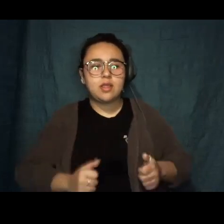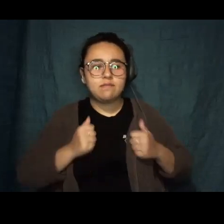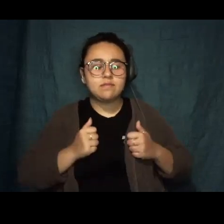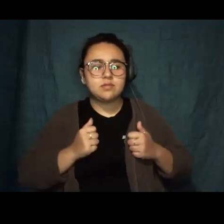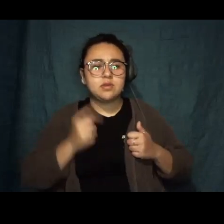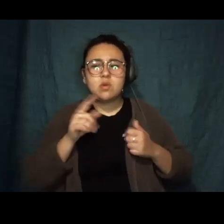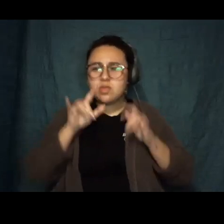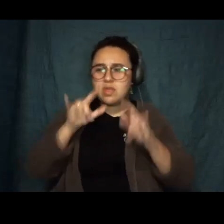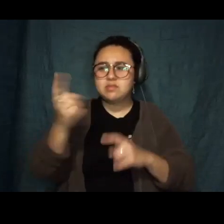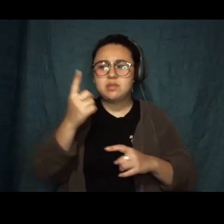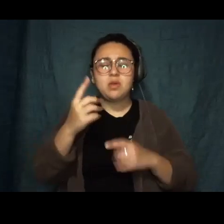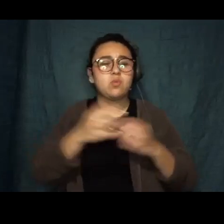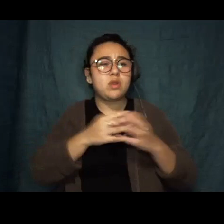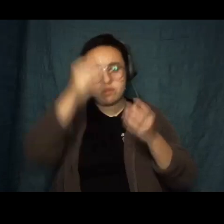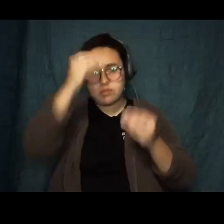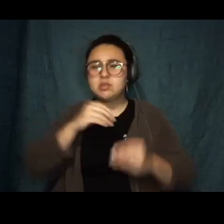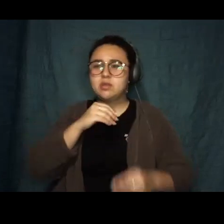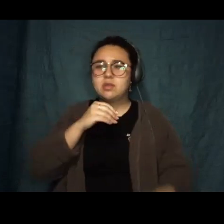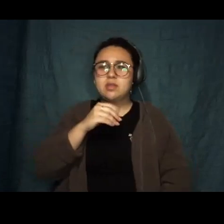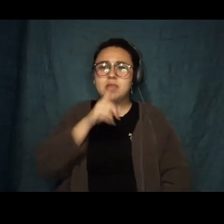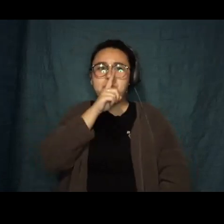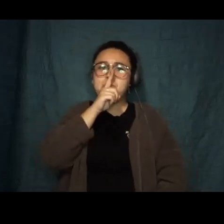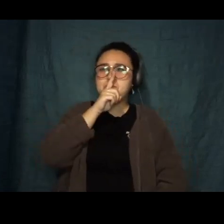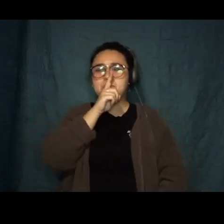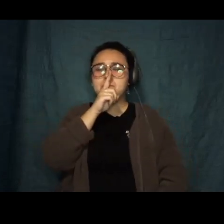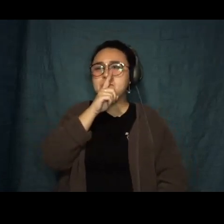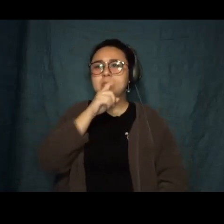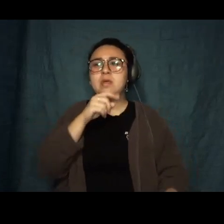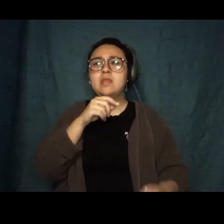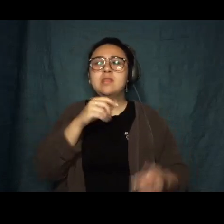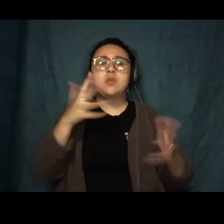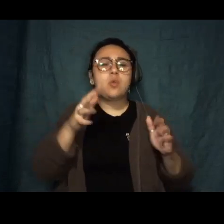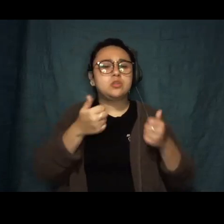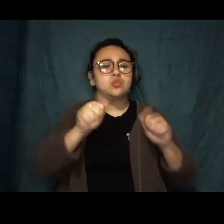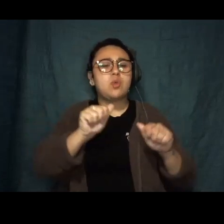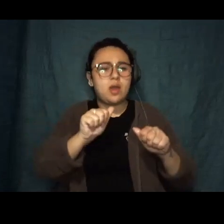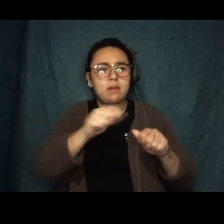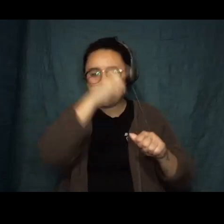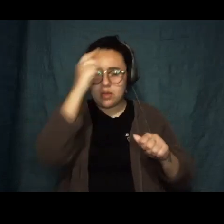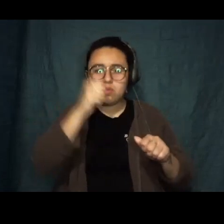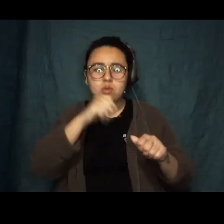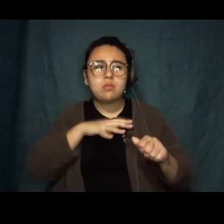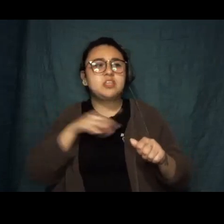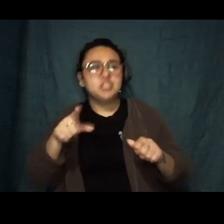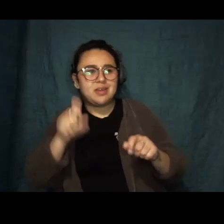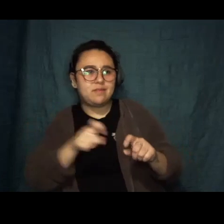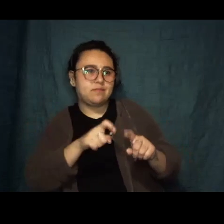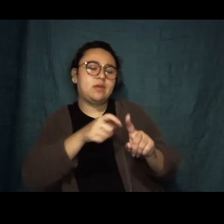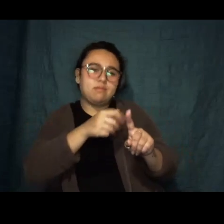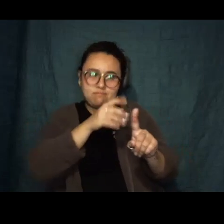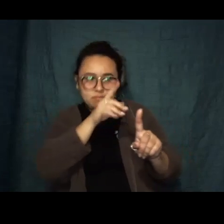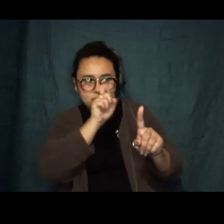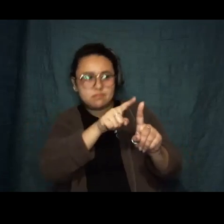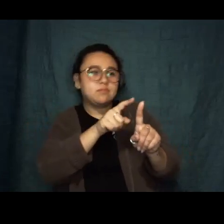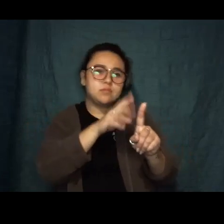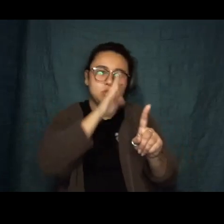going to give her, whatever medicine they didn't bother trying on Black women, she would have to ask to get, would have to ask for directly so that it went in the file if they refused, but ask for